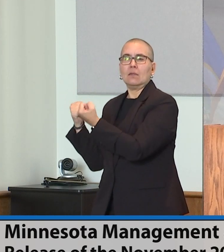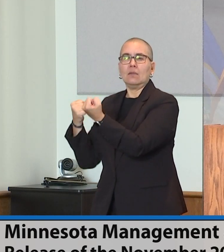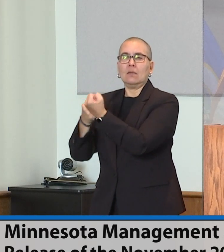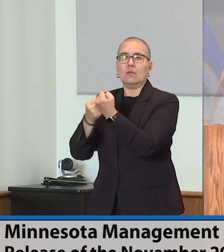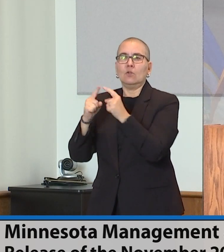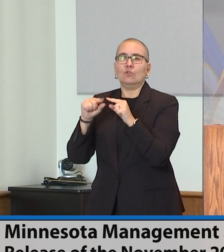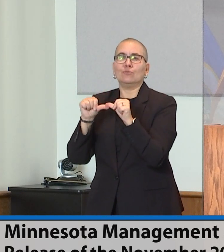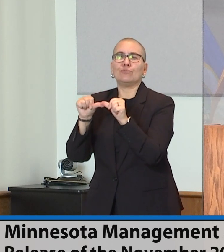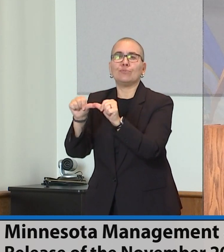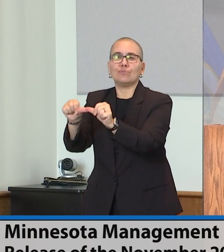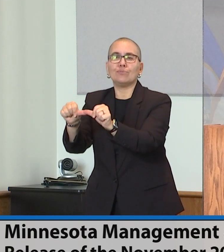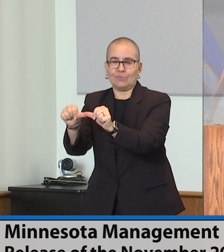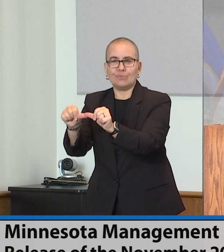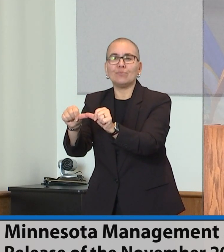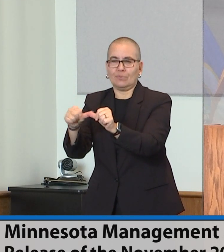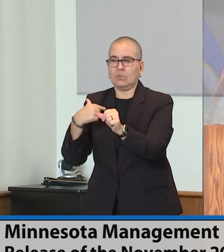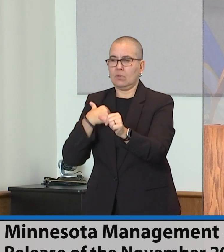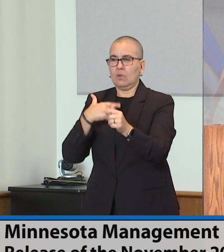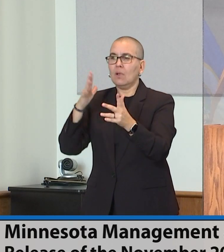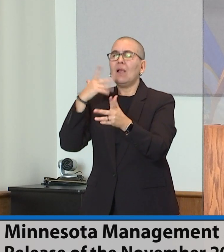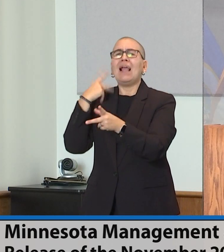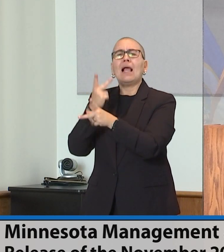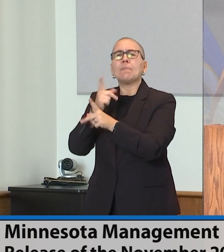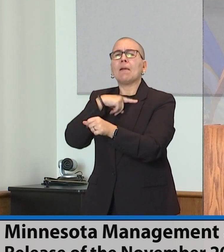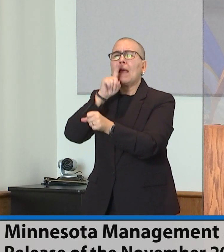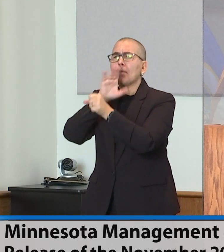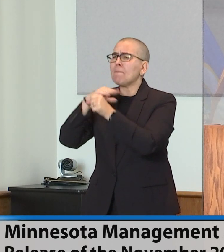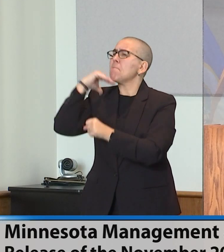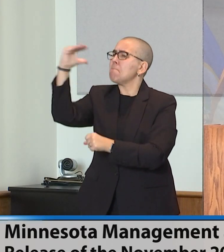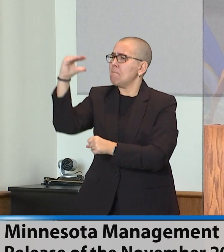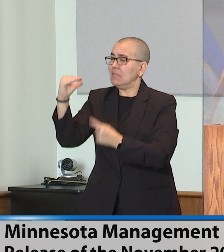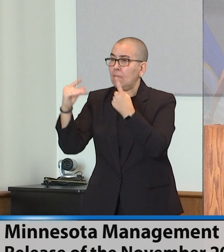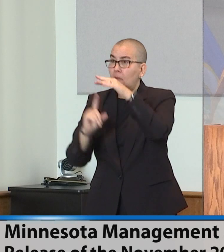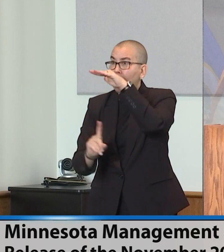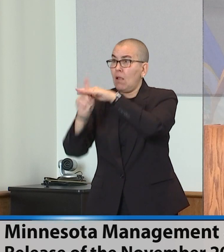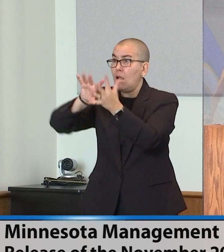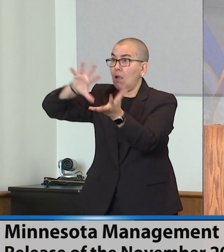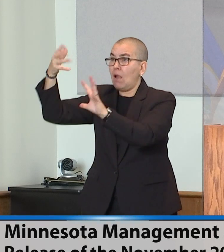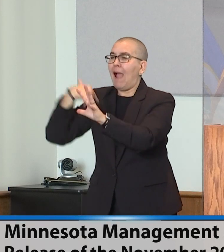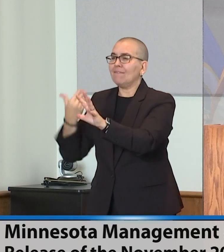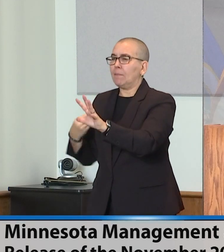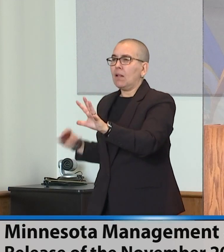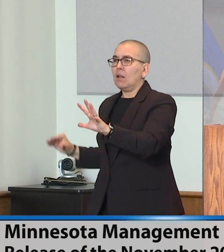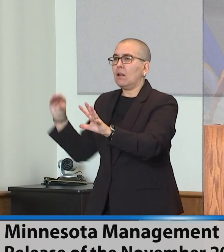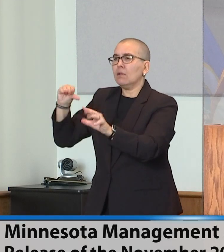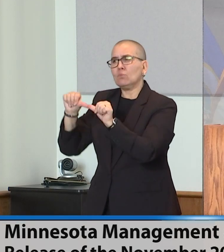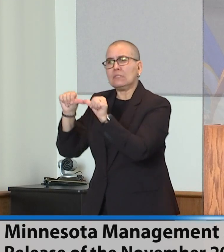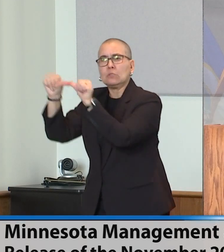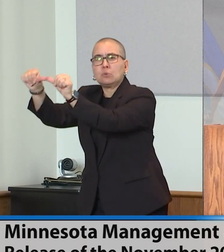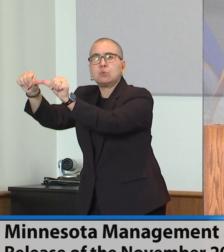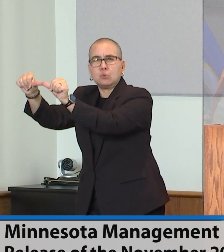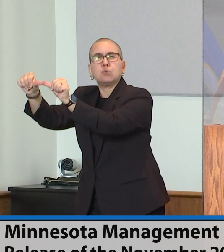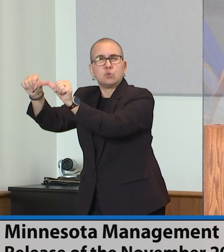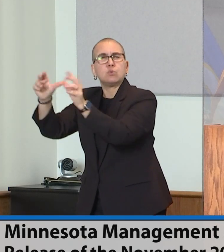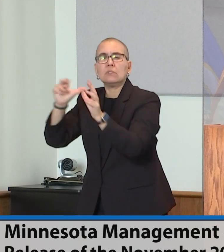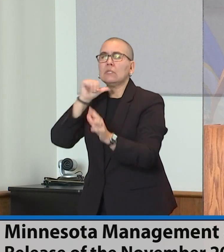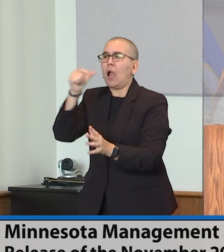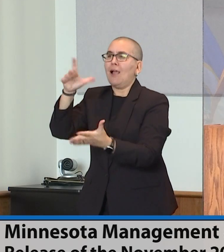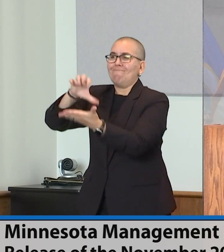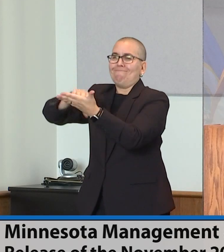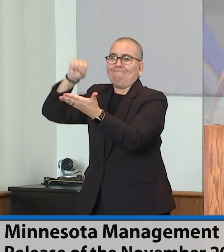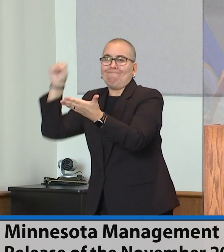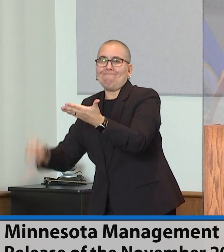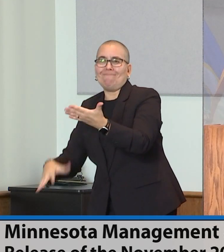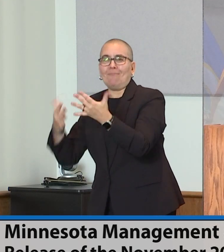Our reserves are at record levels. They are adjusted on a regular basis based upon current law and the